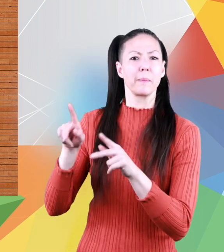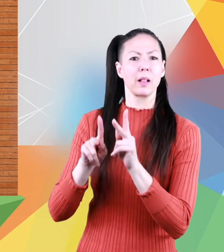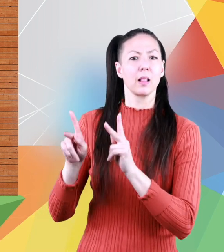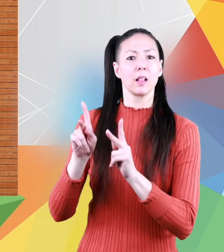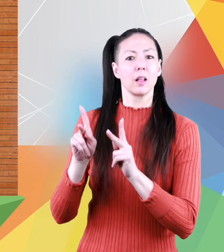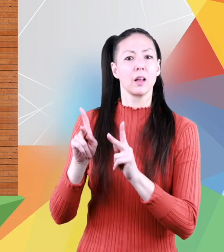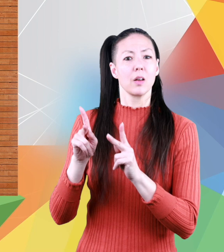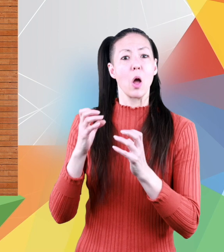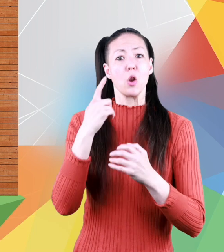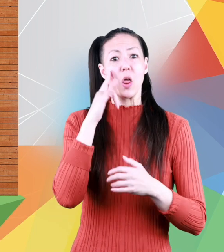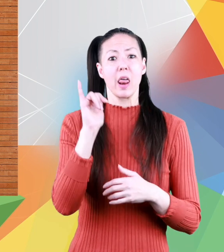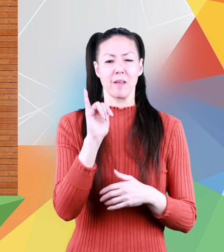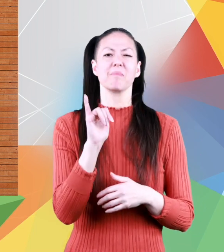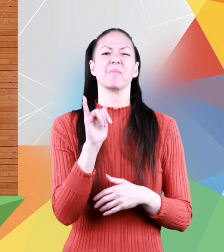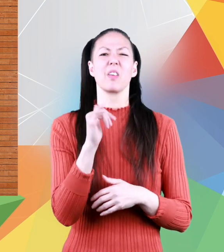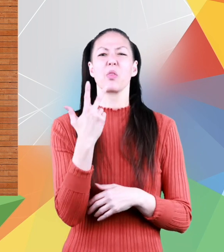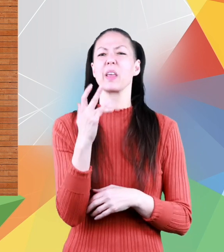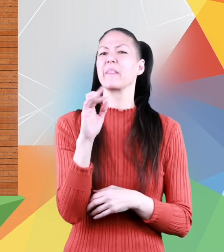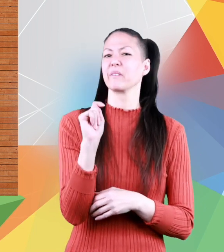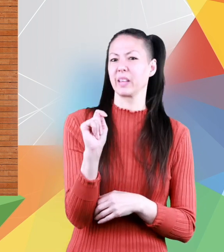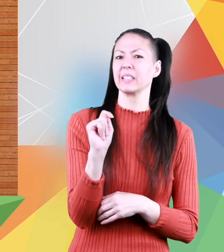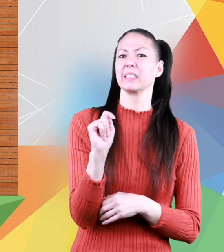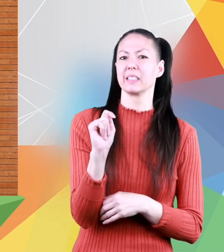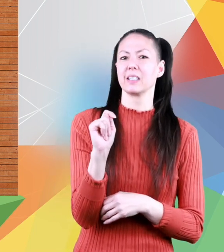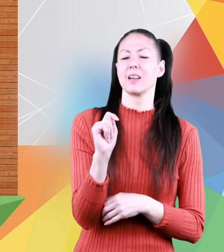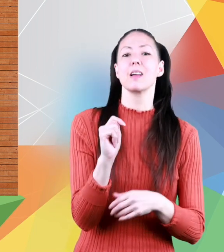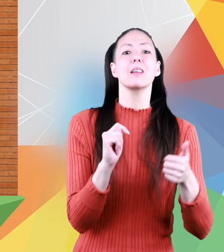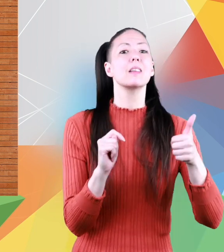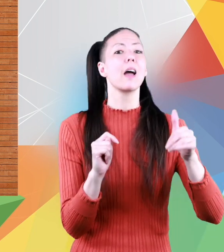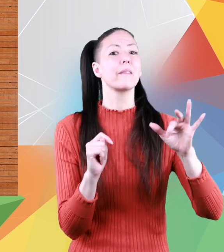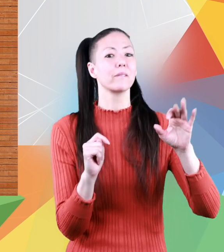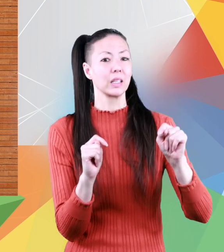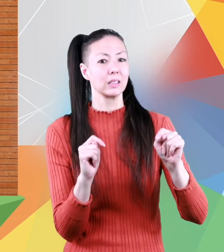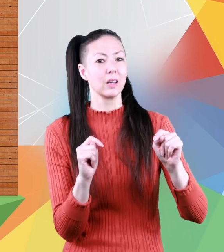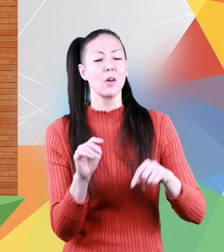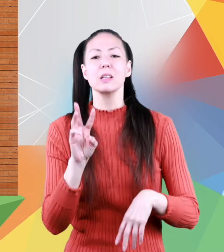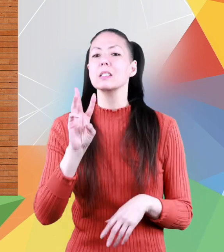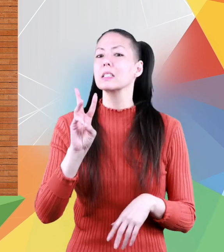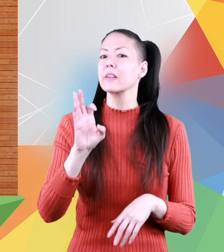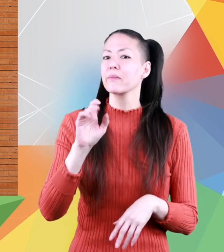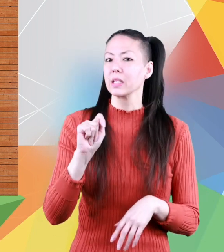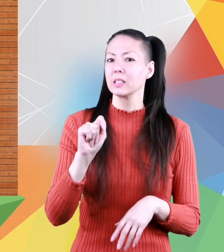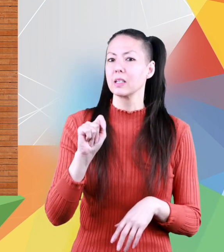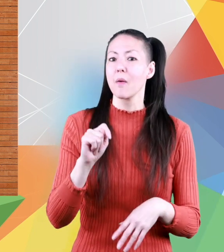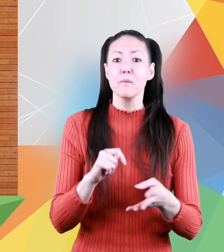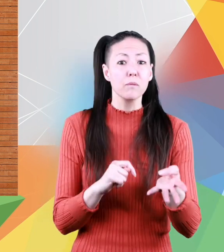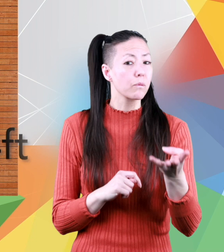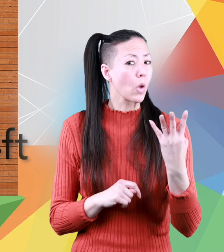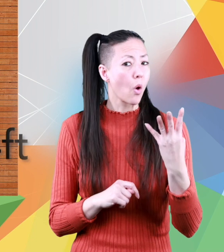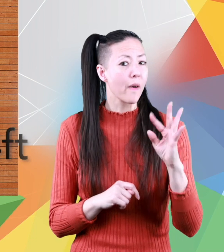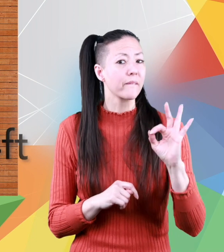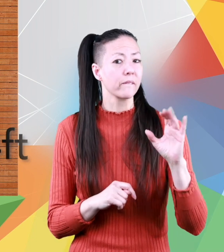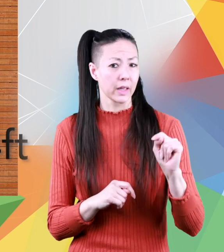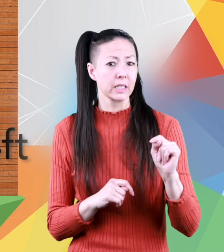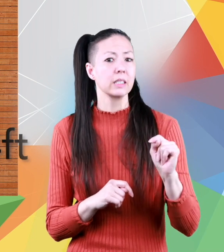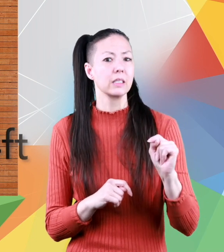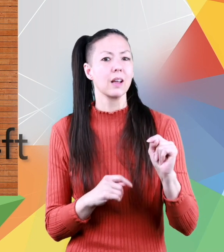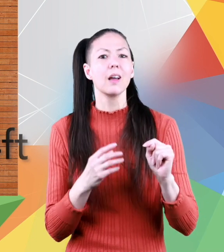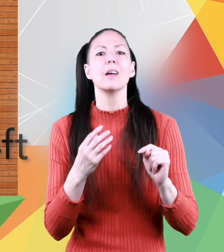pool looked like this with sides of 3 feet 10 feet 6 feet 4 feet and